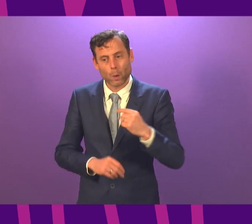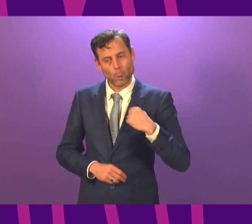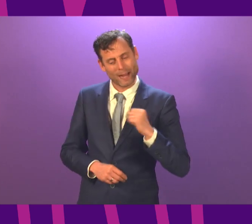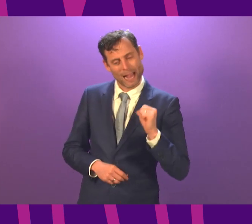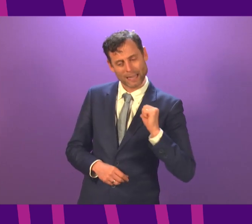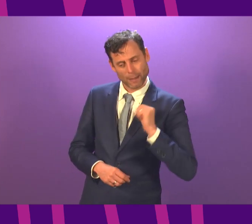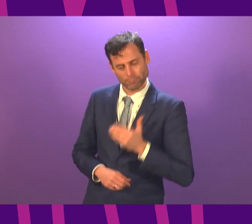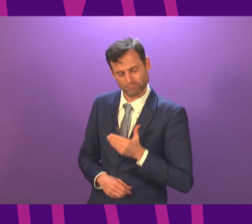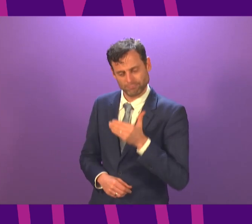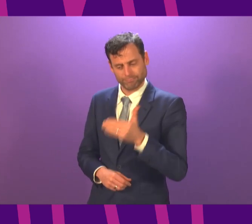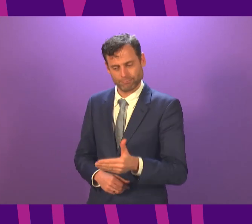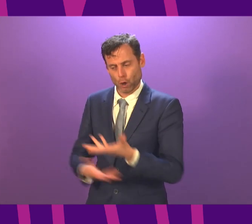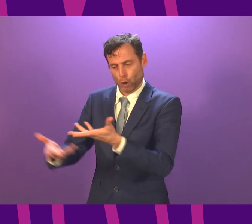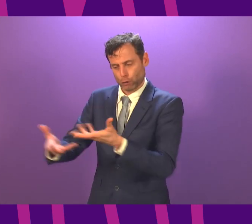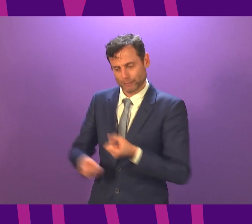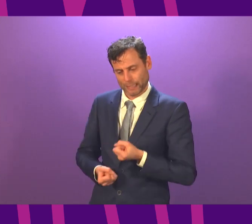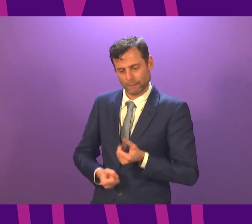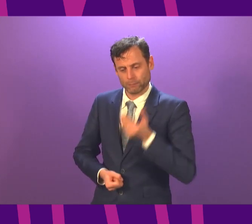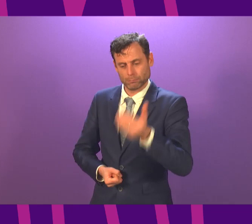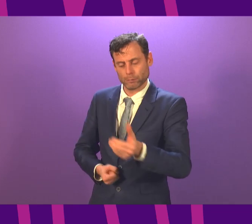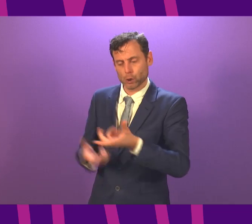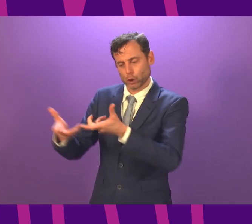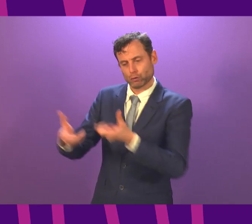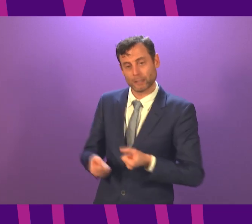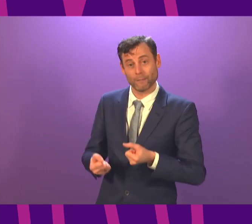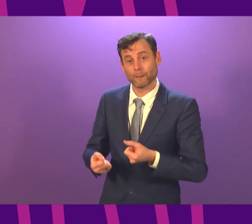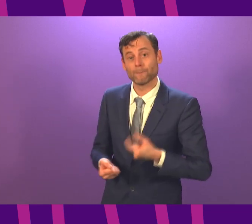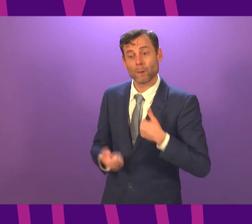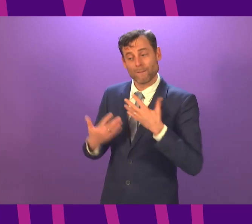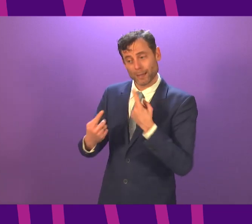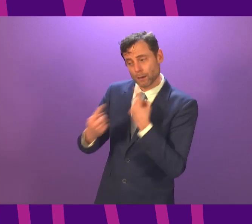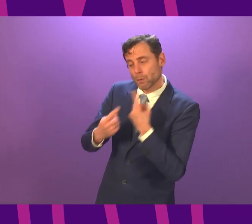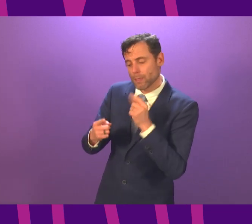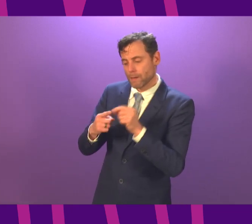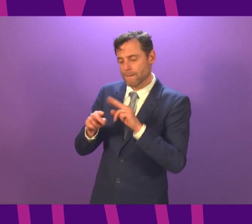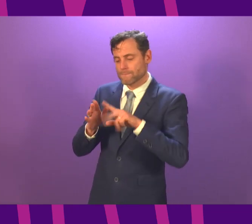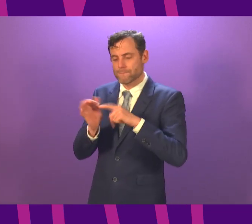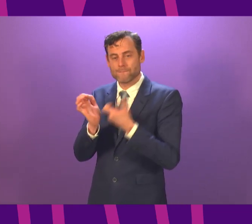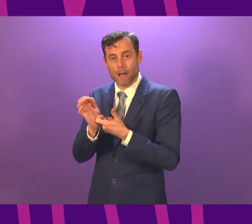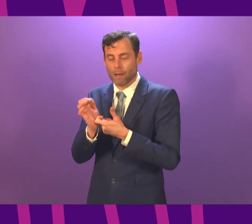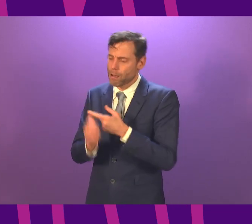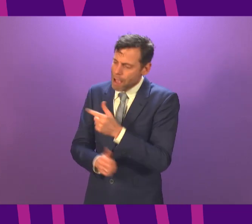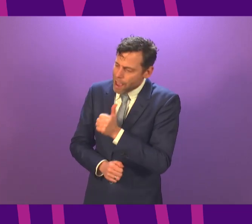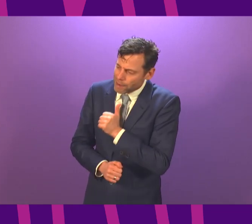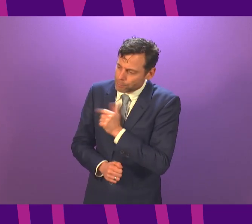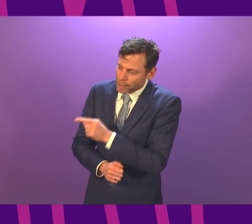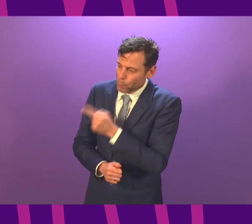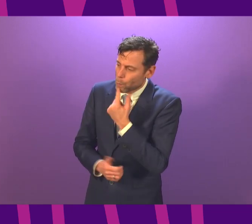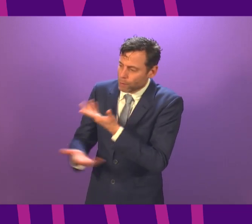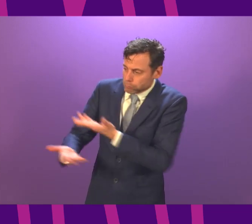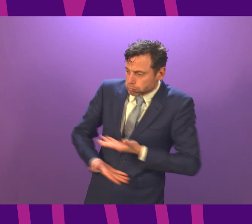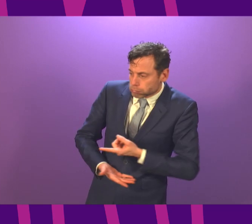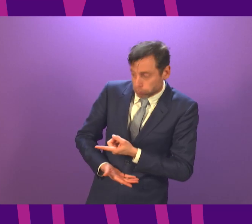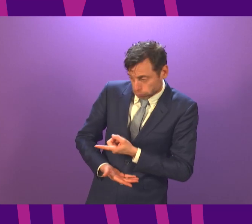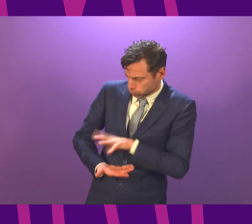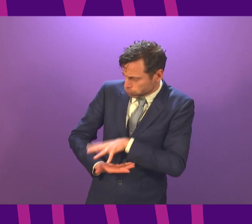are. The Health Secretary and I, before Christmas, had discussions with Pfizer about their supply expectations and we intend to have the same discussions or